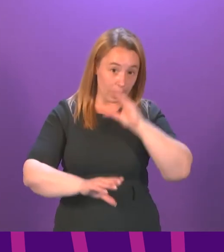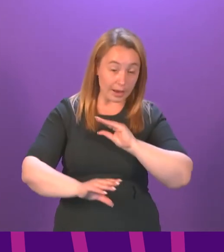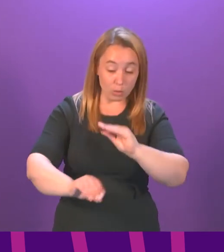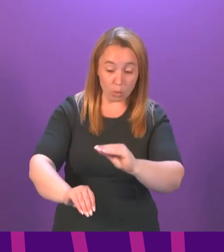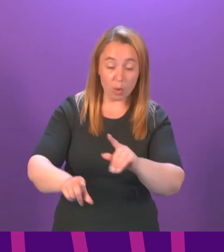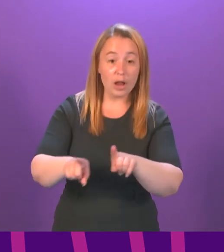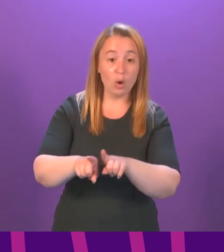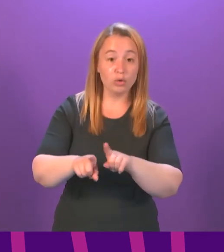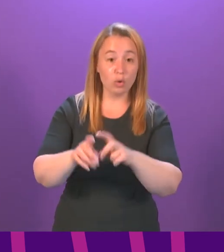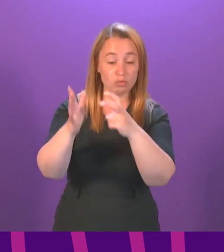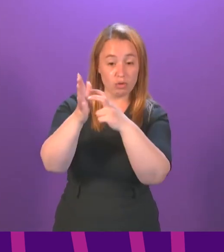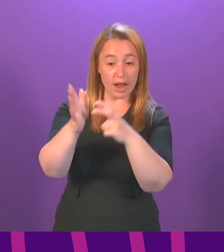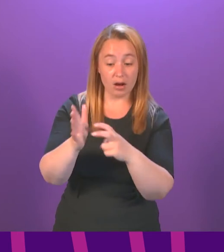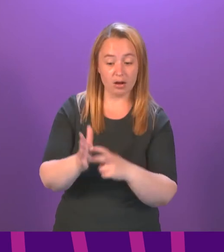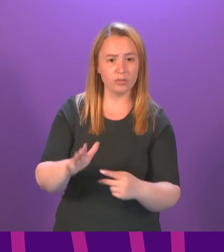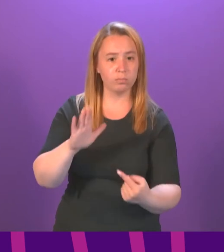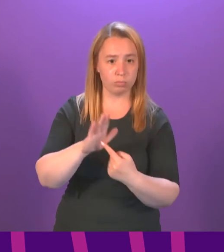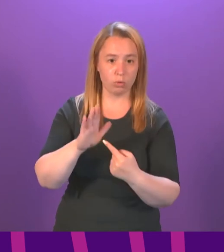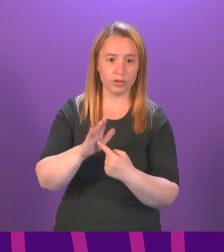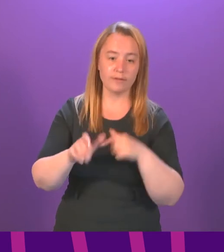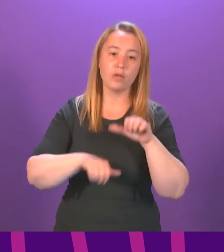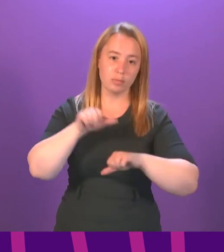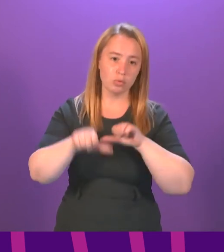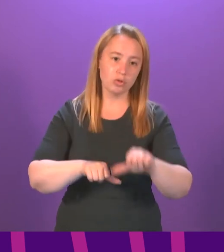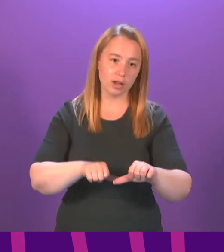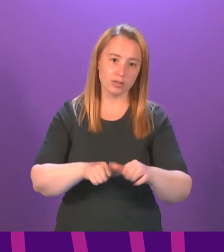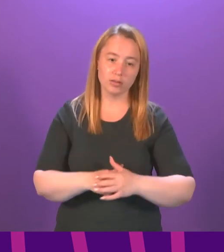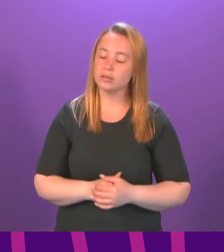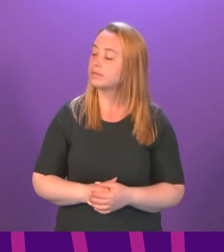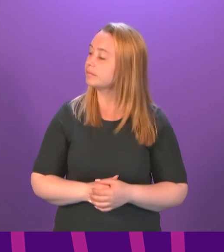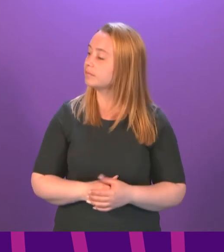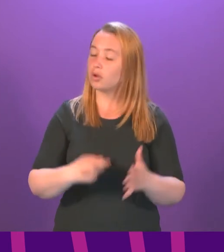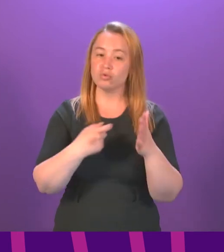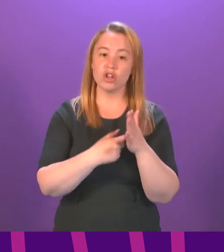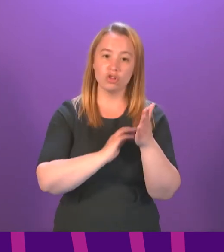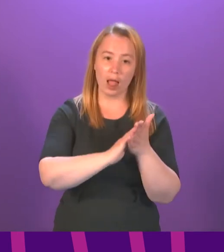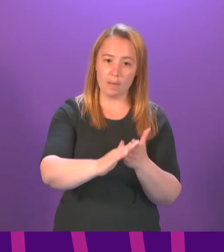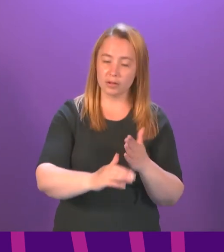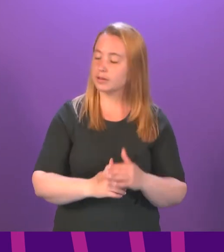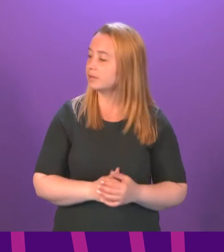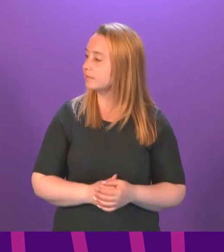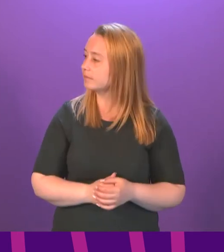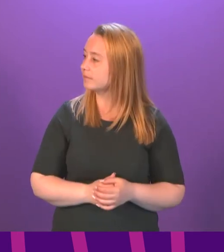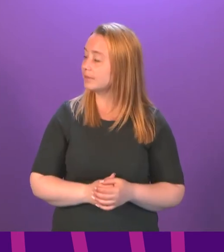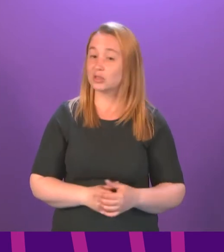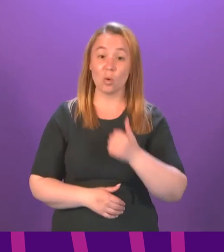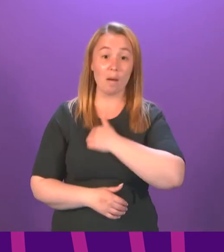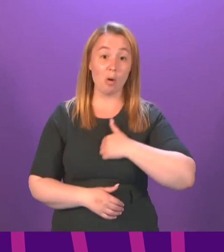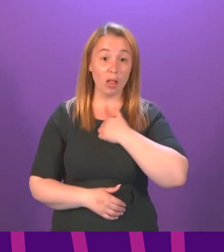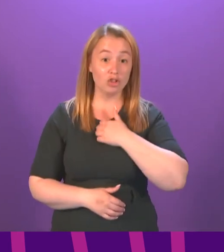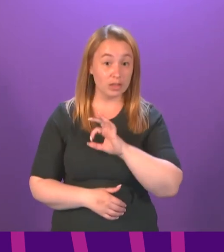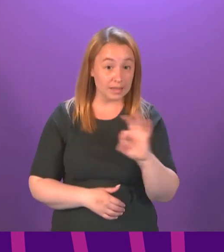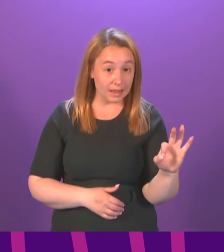keeping are an important aspect of the process. Rachel Hamilton. So, no apology, Minister.